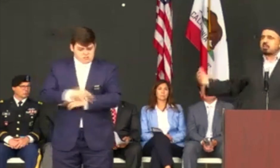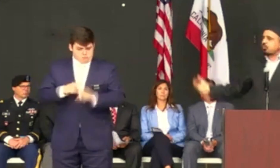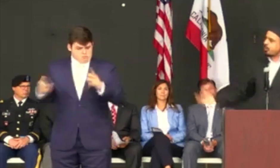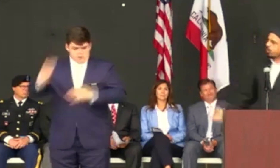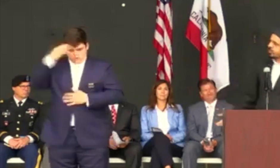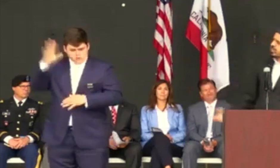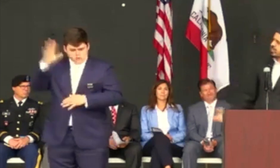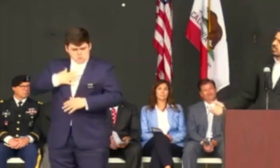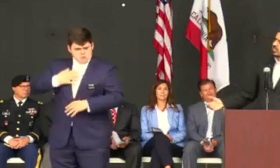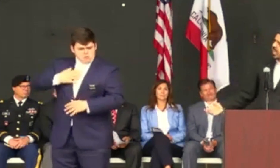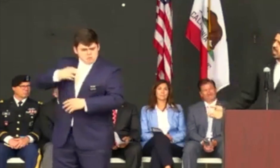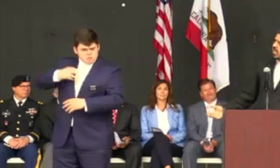poisonous snake.